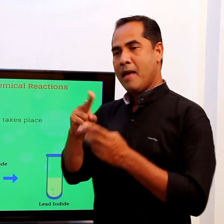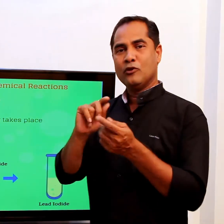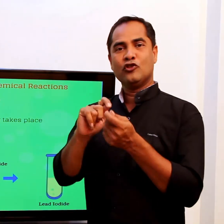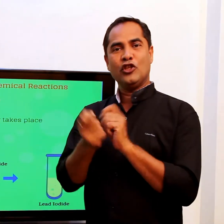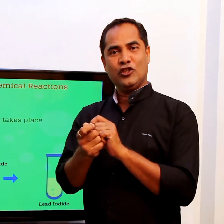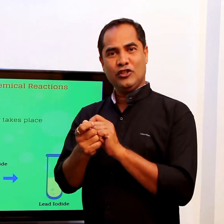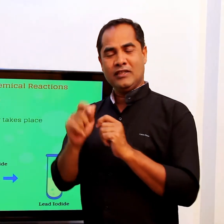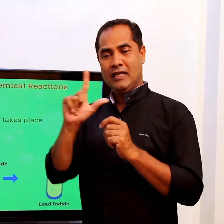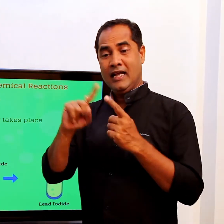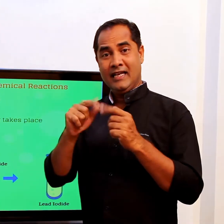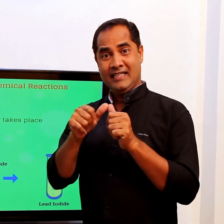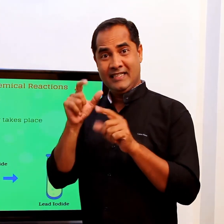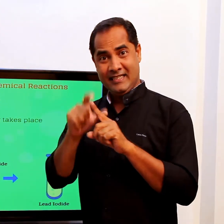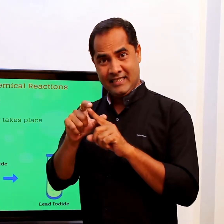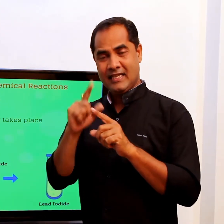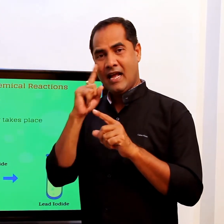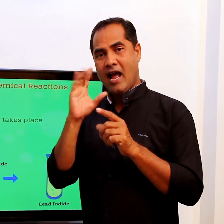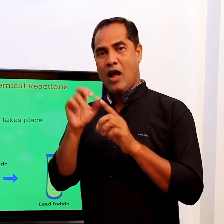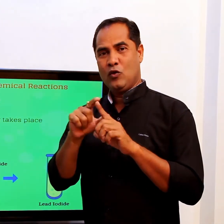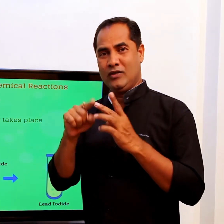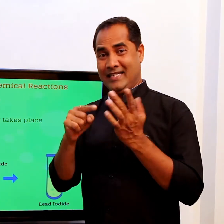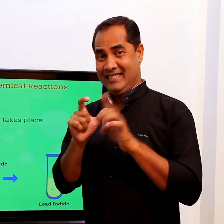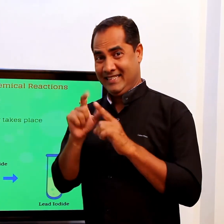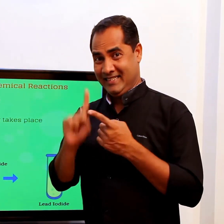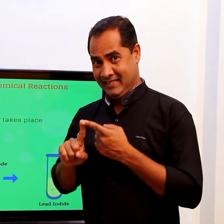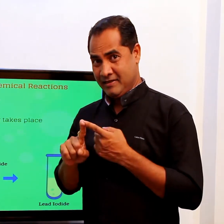it changes into a Lead iodide.